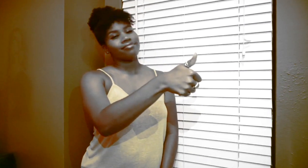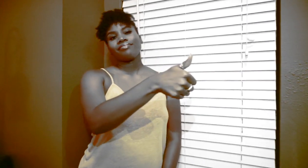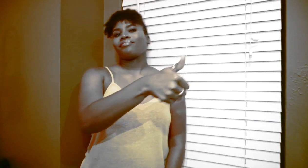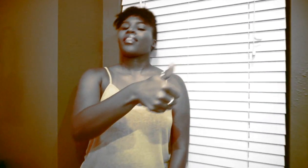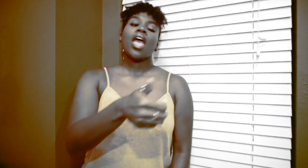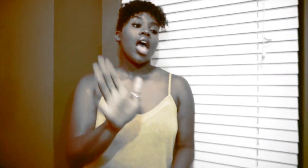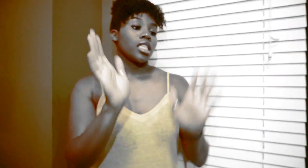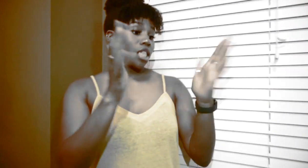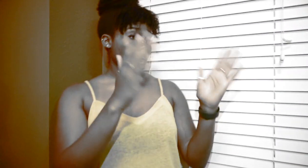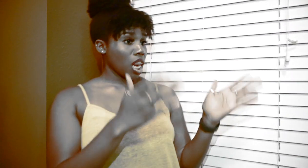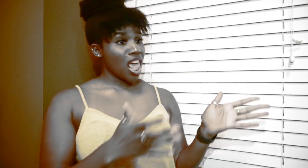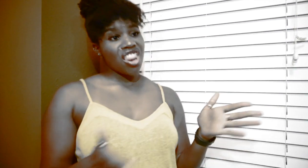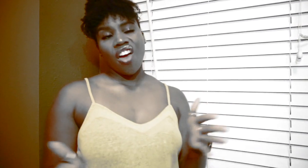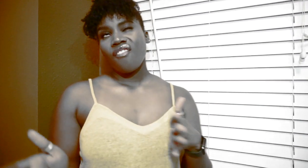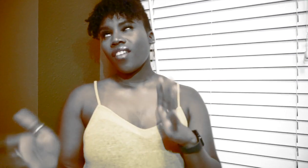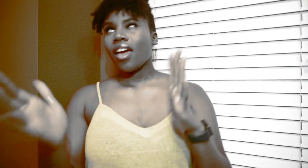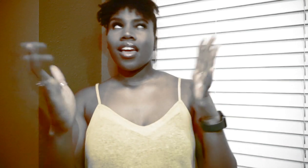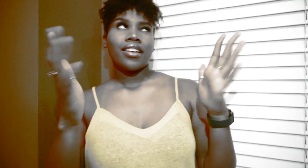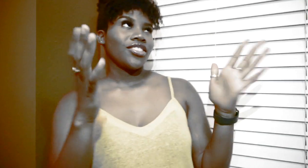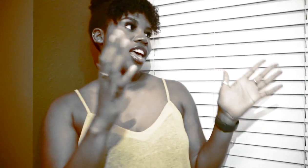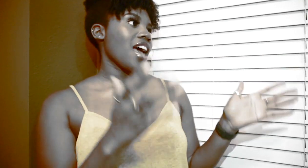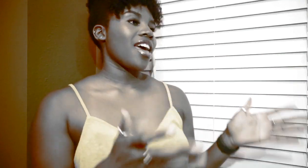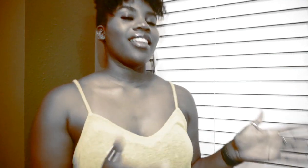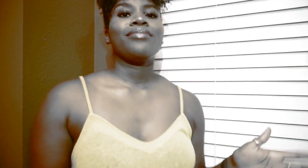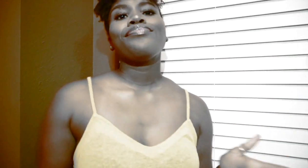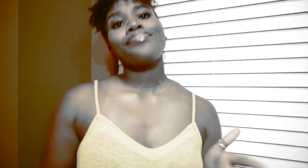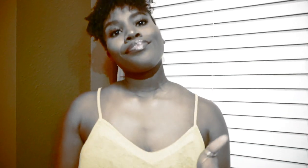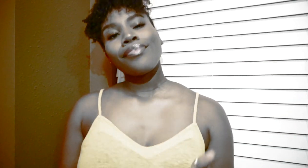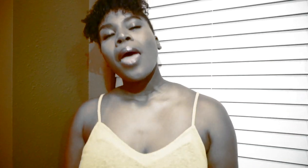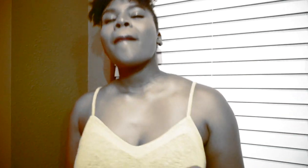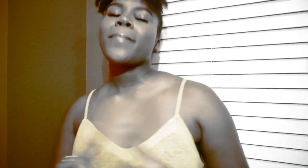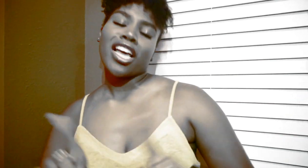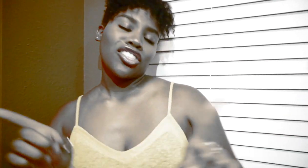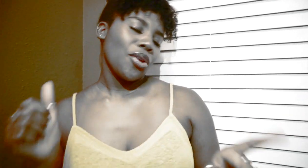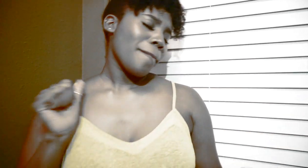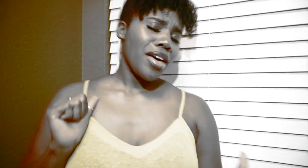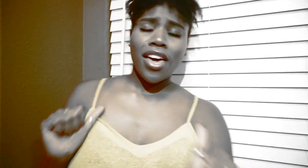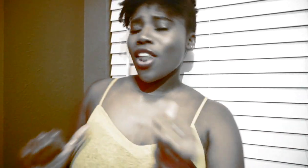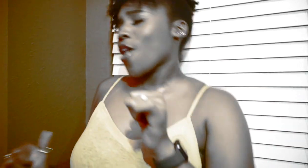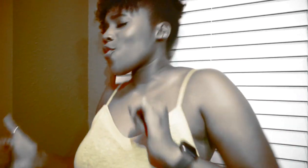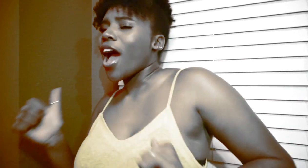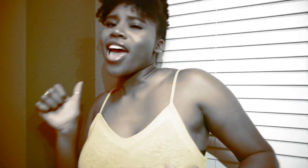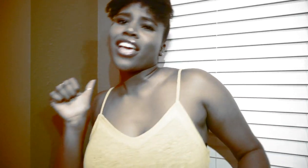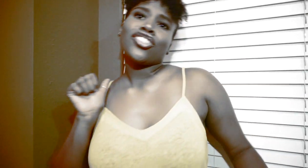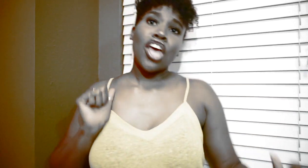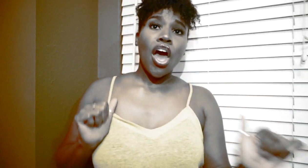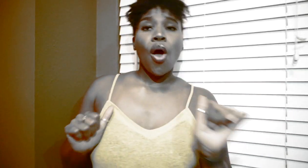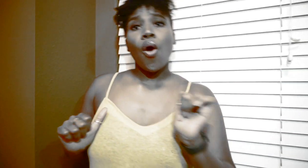I stand in an ovation But you put on quite a show